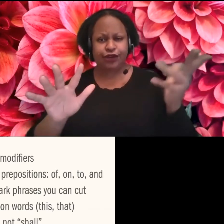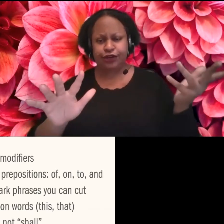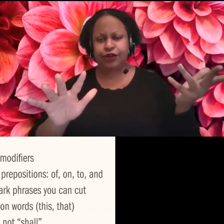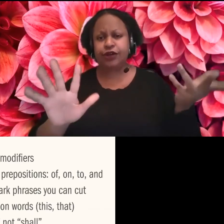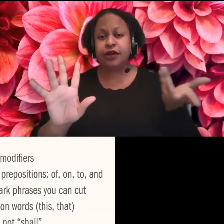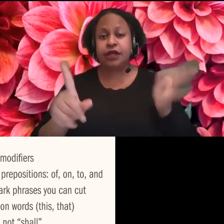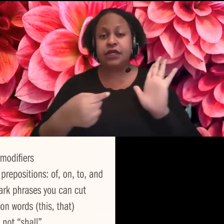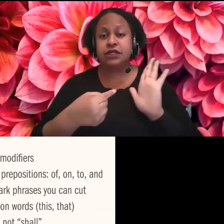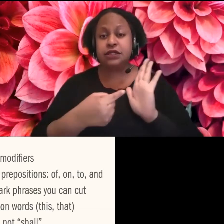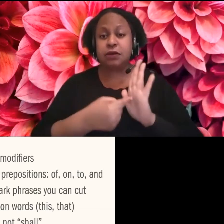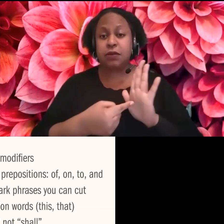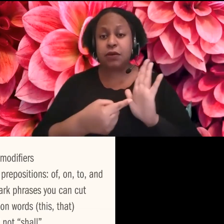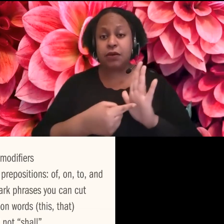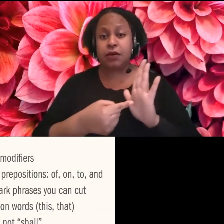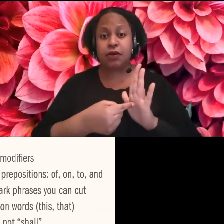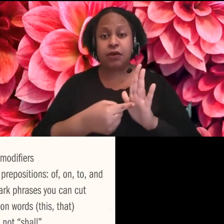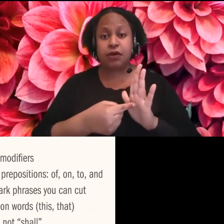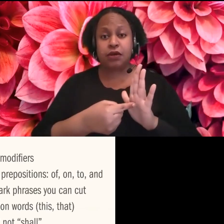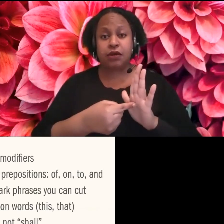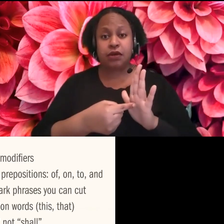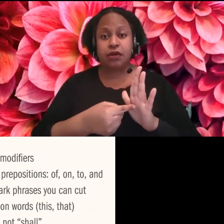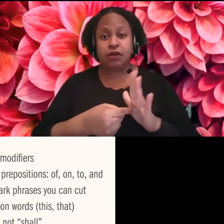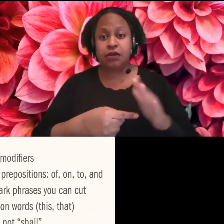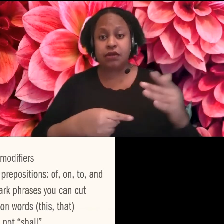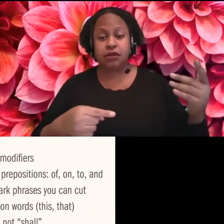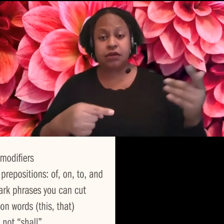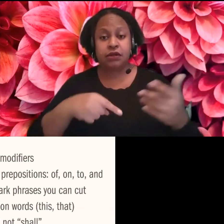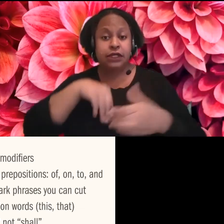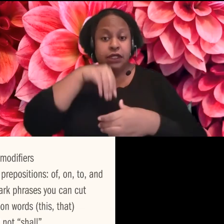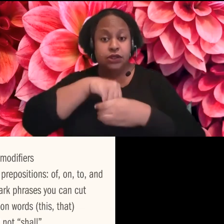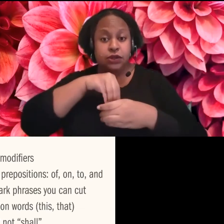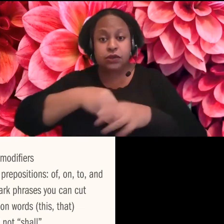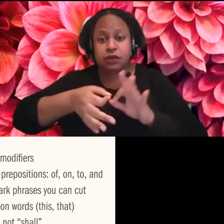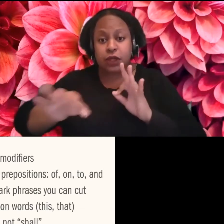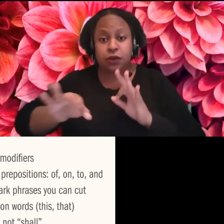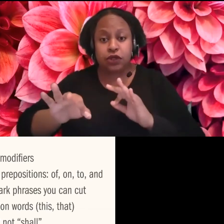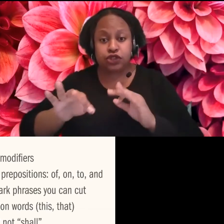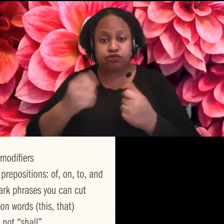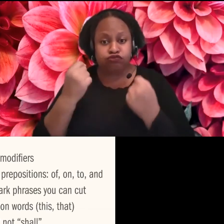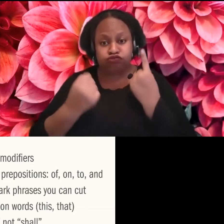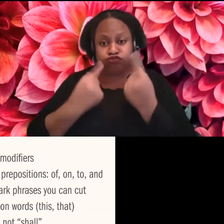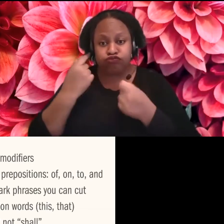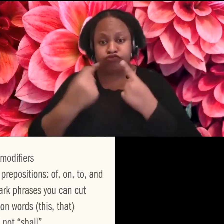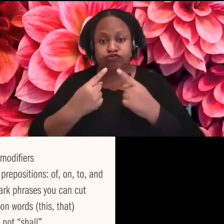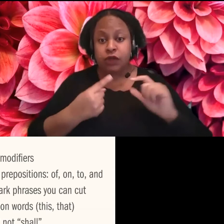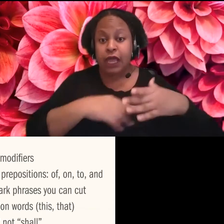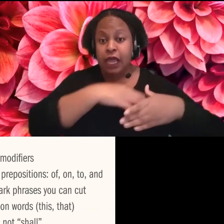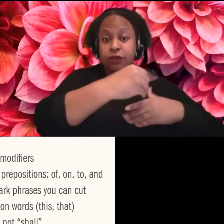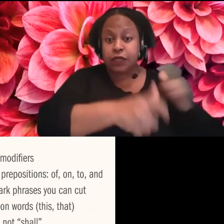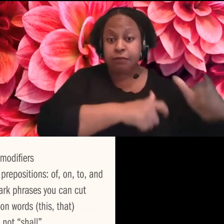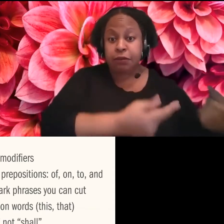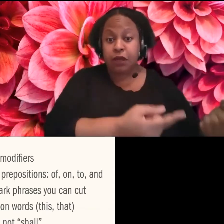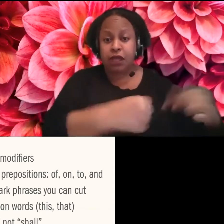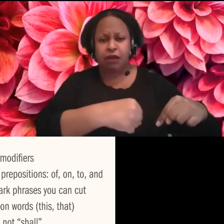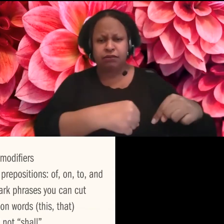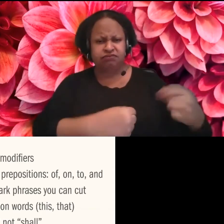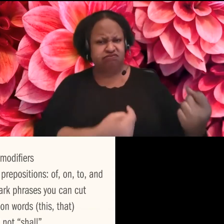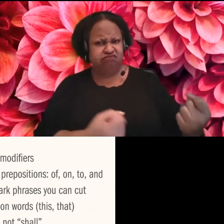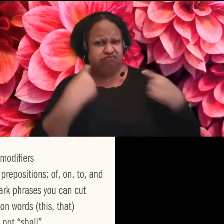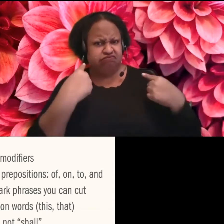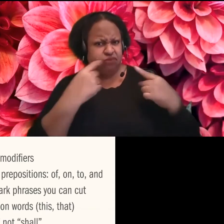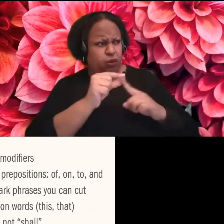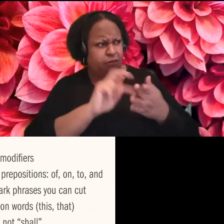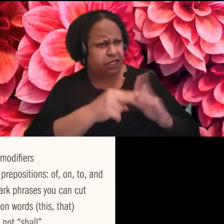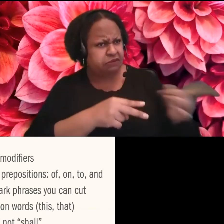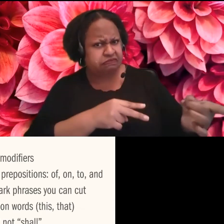for if, if it's people who are coming in from the outside, it's, it's, it's a huge barrier. Um, and I think I